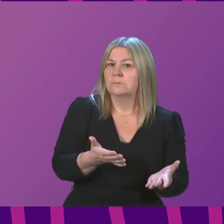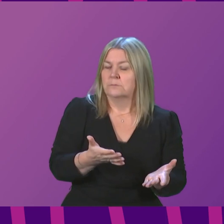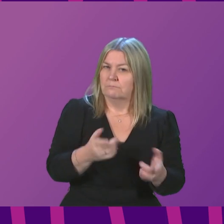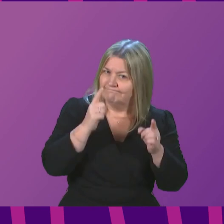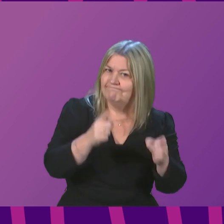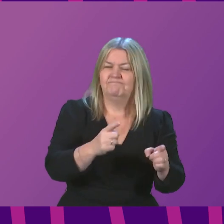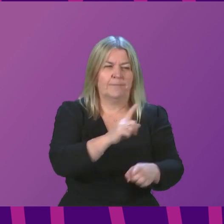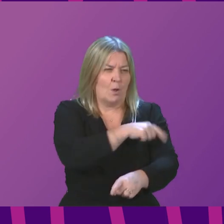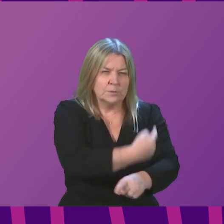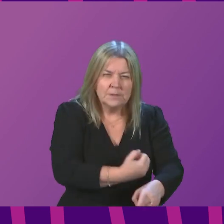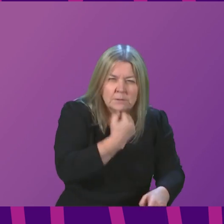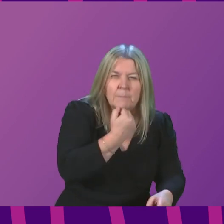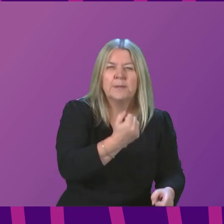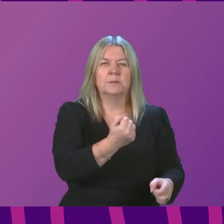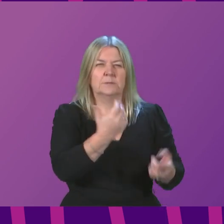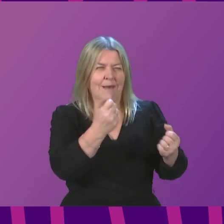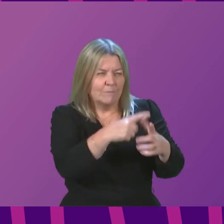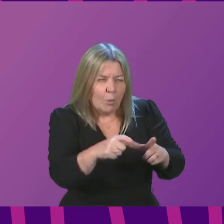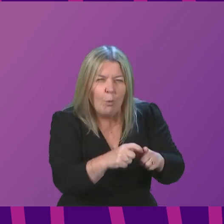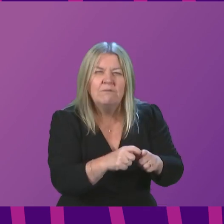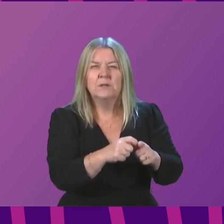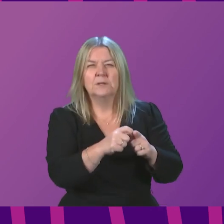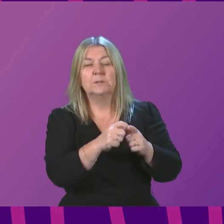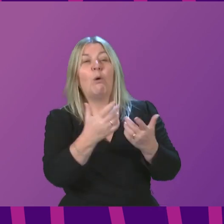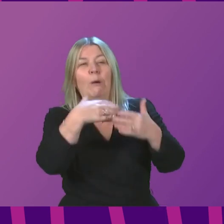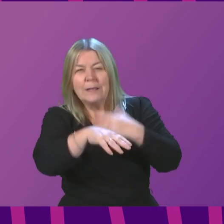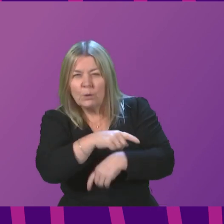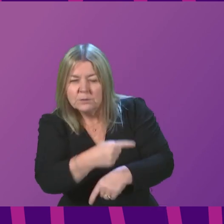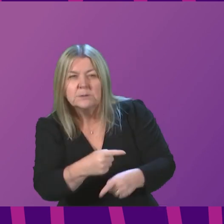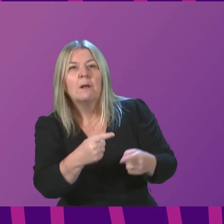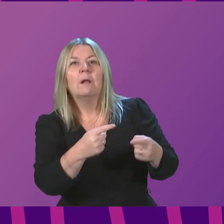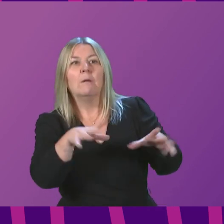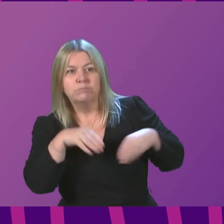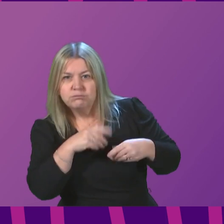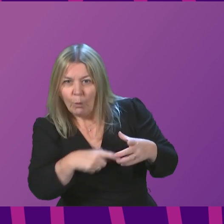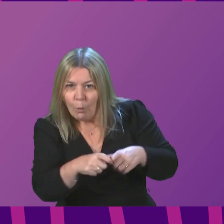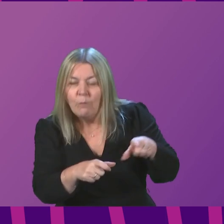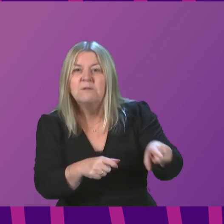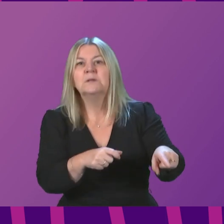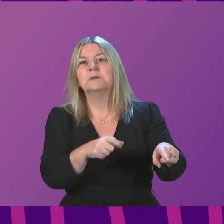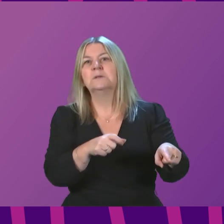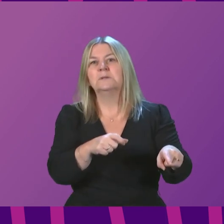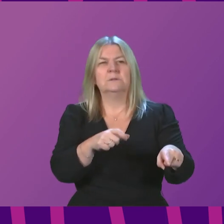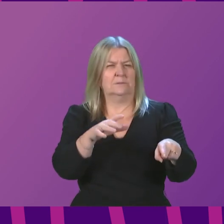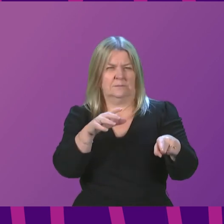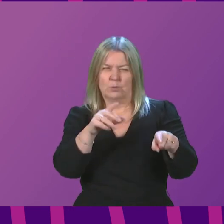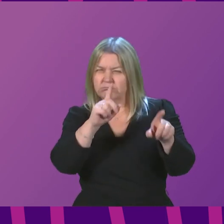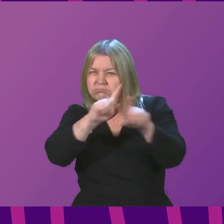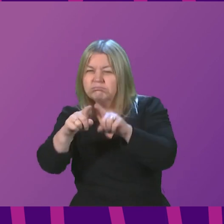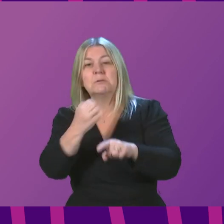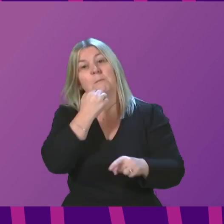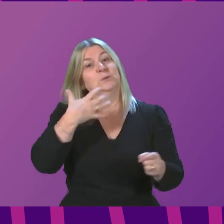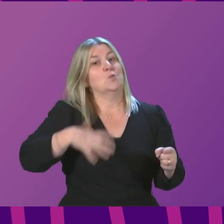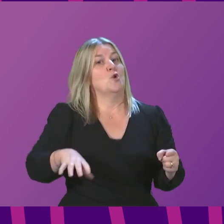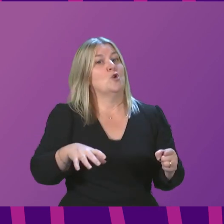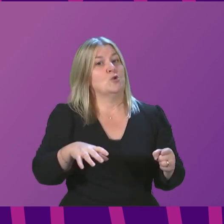different factors as quickly as Public Health Scotland can provide that robust breakdown for us.